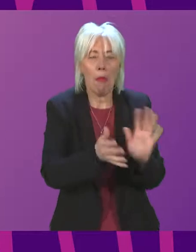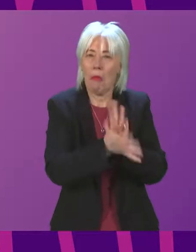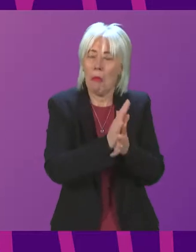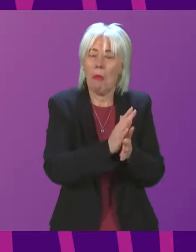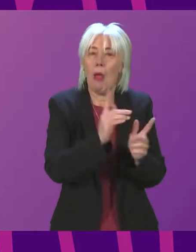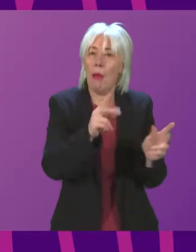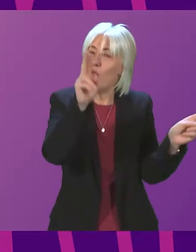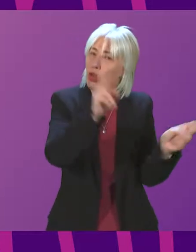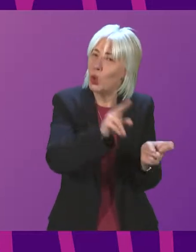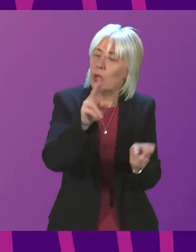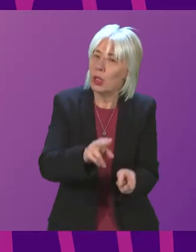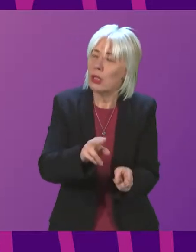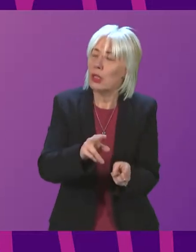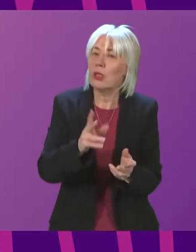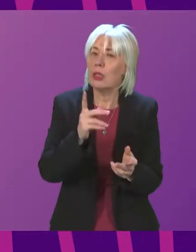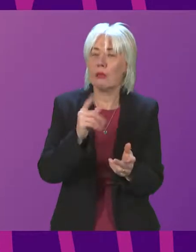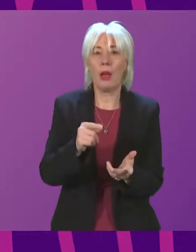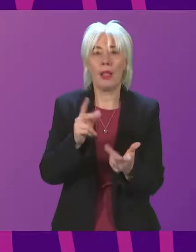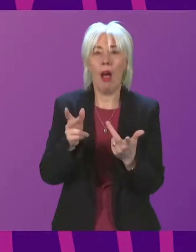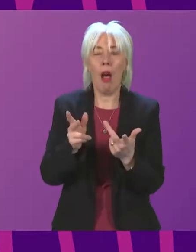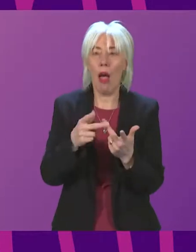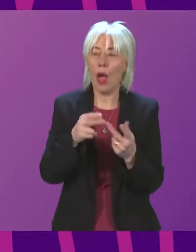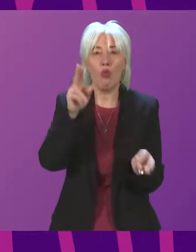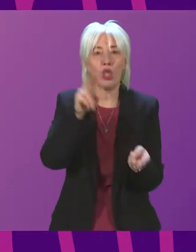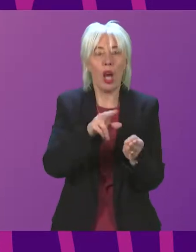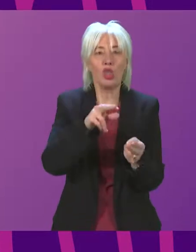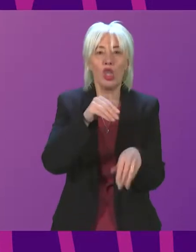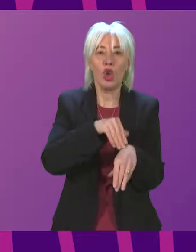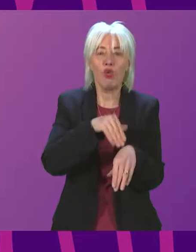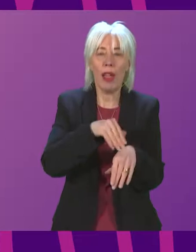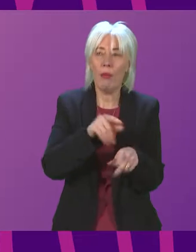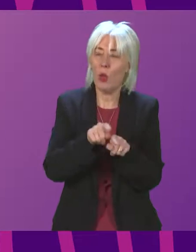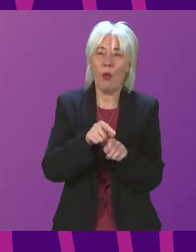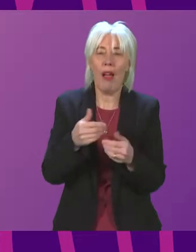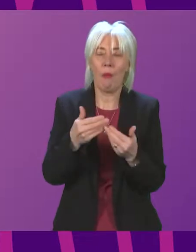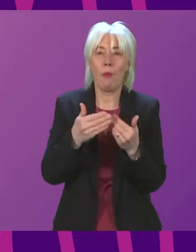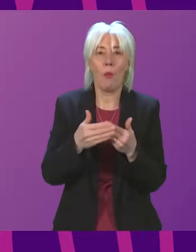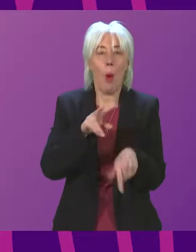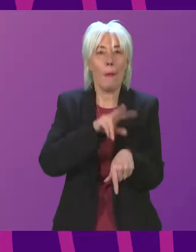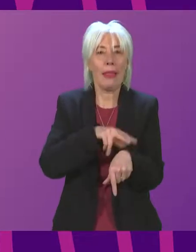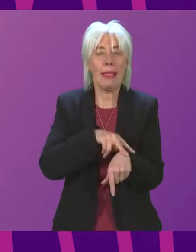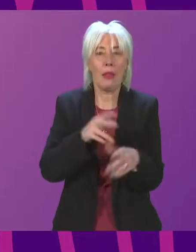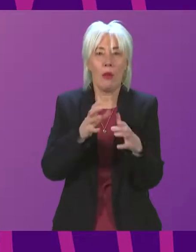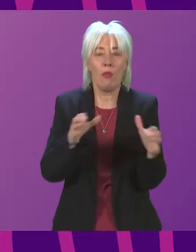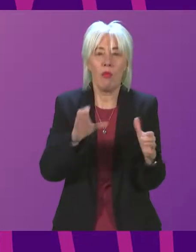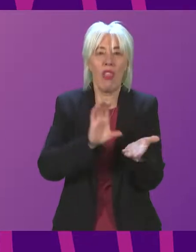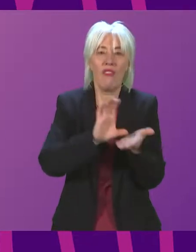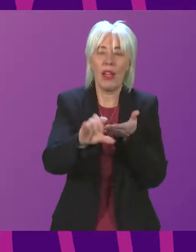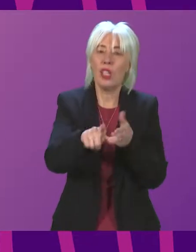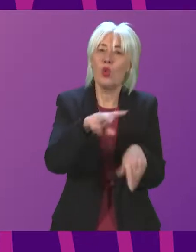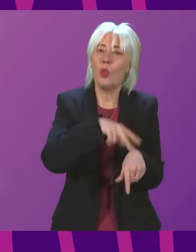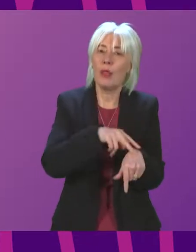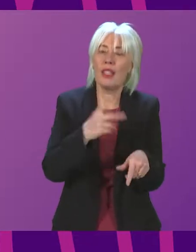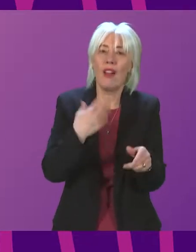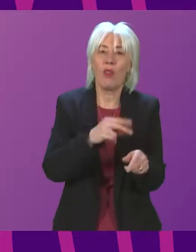Green. And we are continuing to back that and other reductions in crime with our investment in frontline policing. We've increased police funding year-on-year since